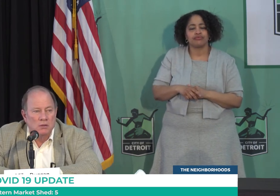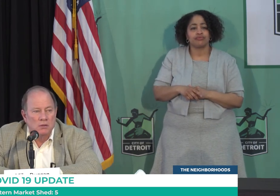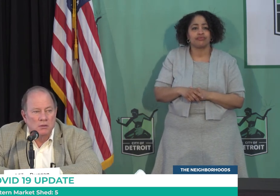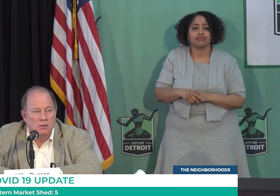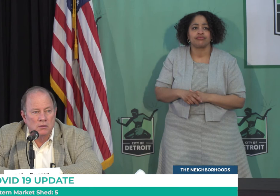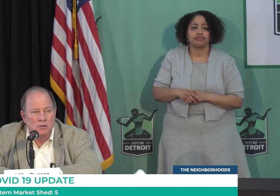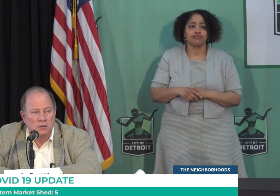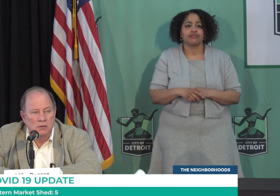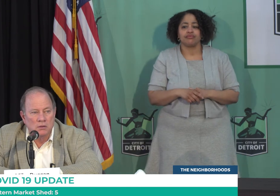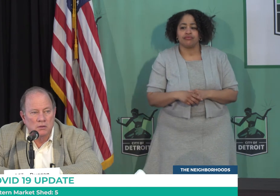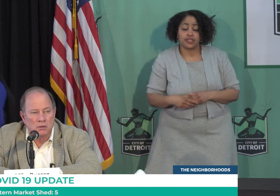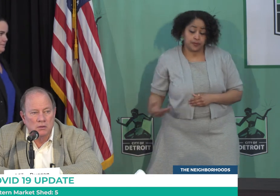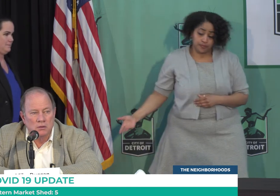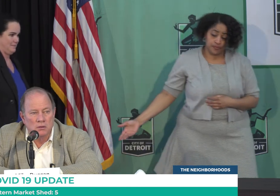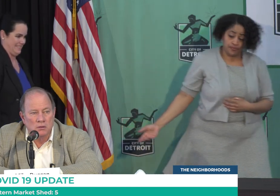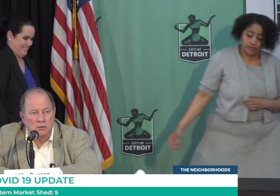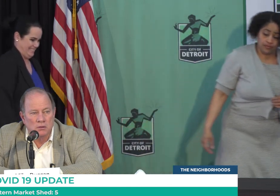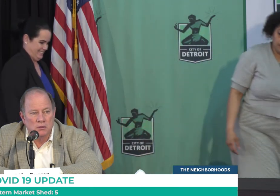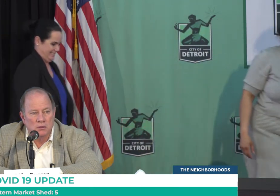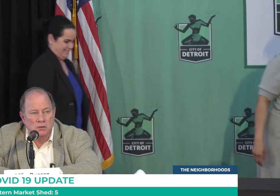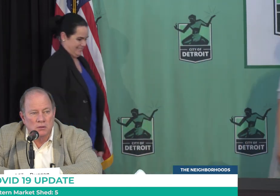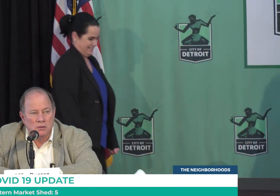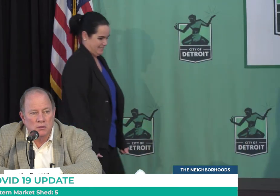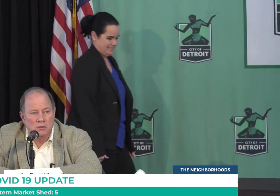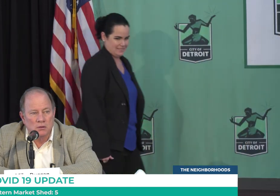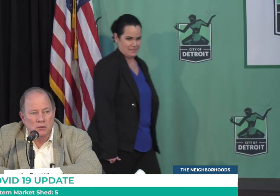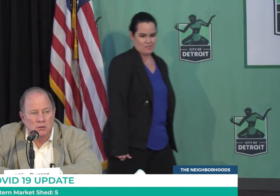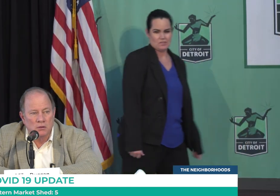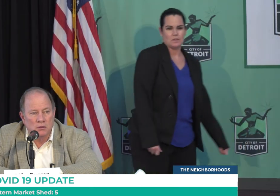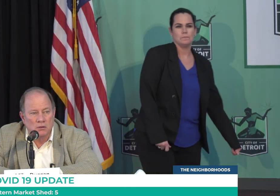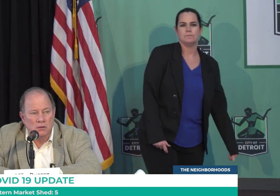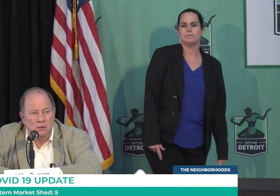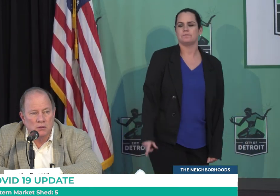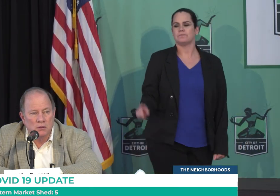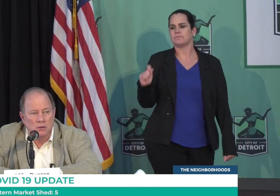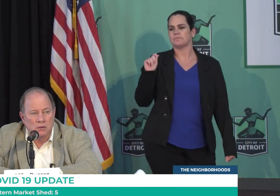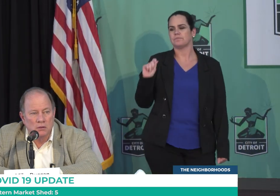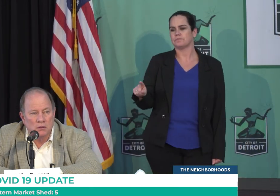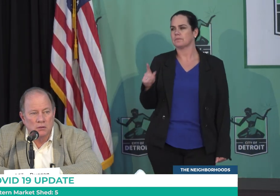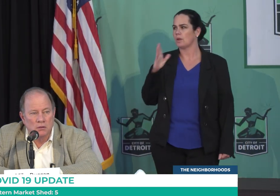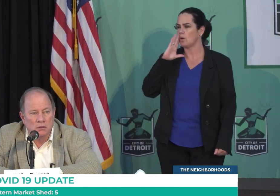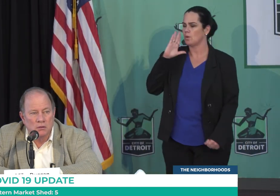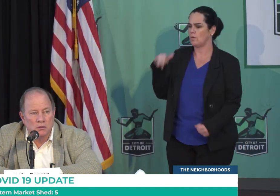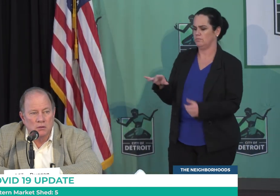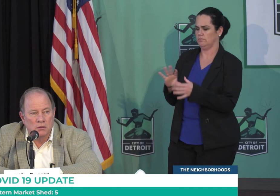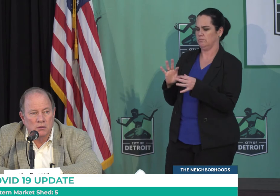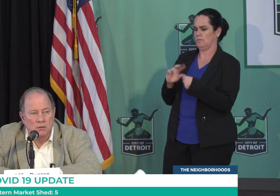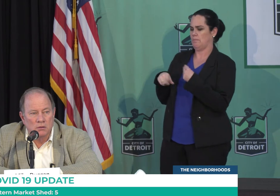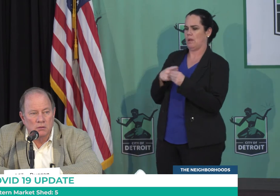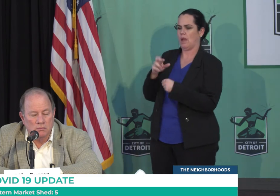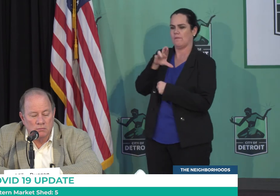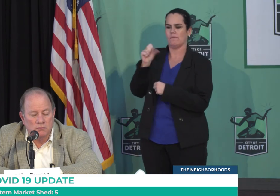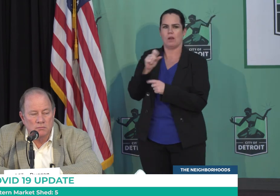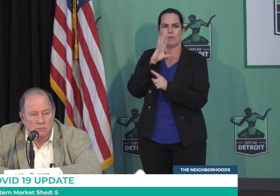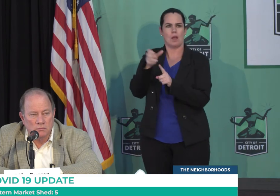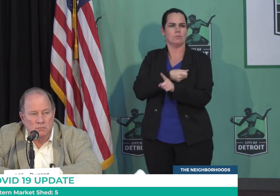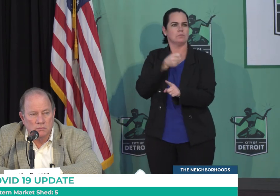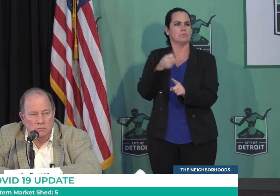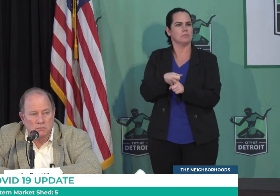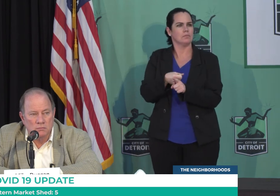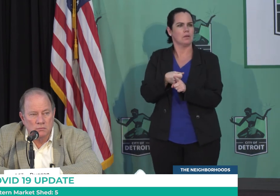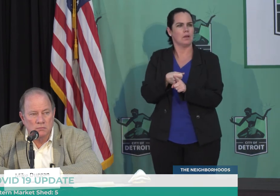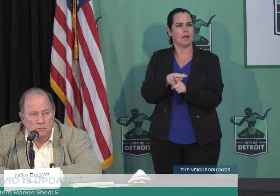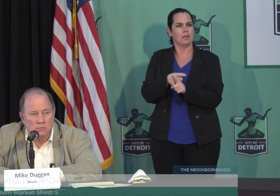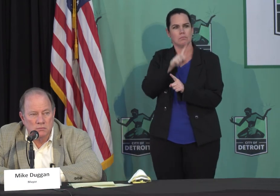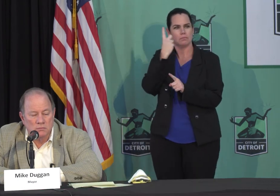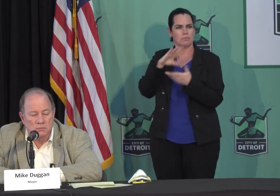Mayor, one more question for you. In light of everyone is talking about how this virus plays a factor with the African-American community.